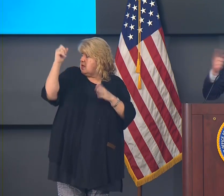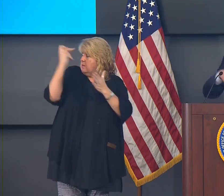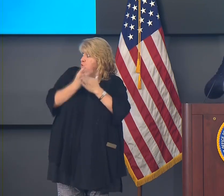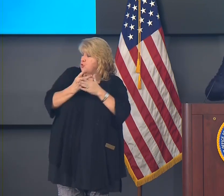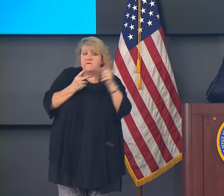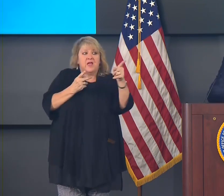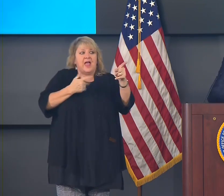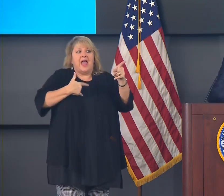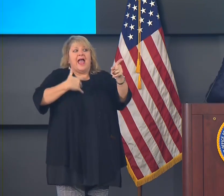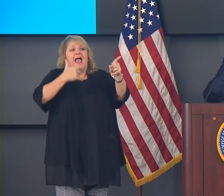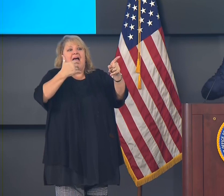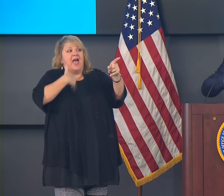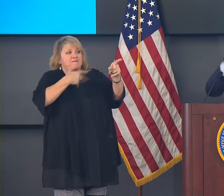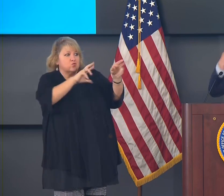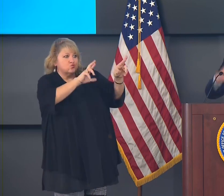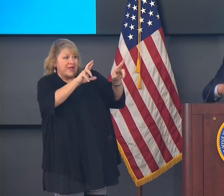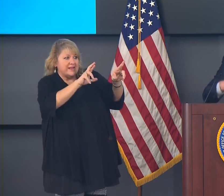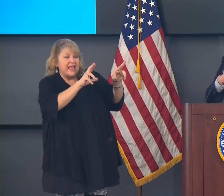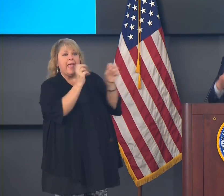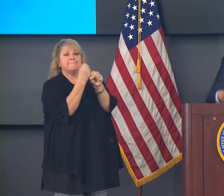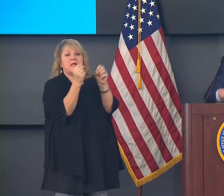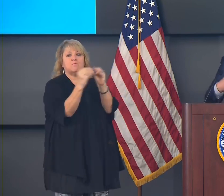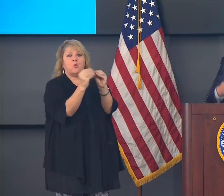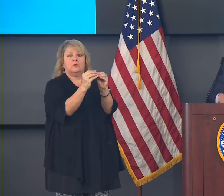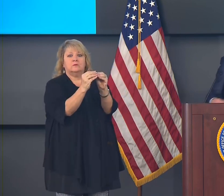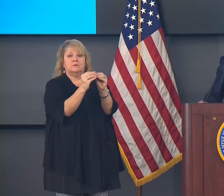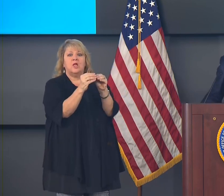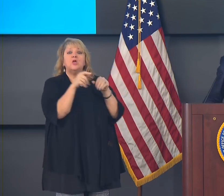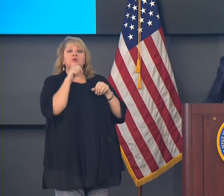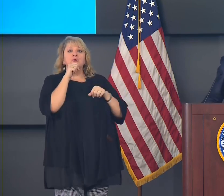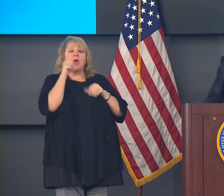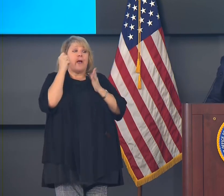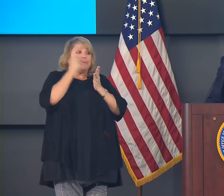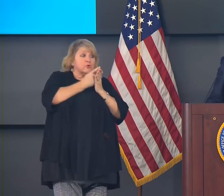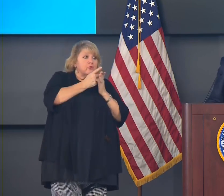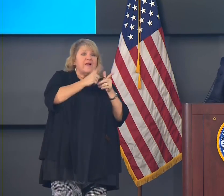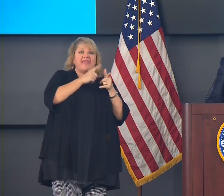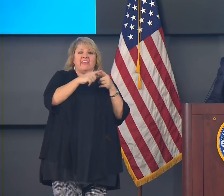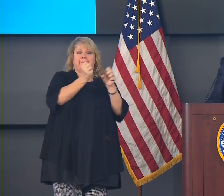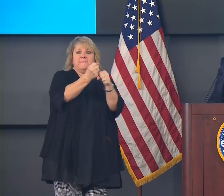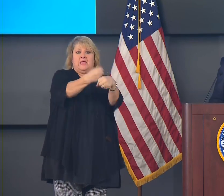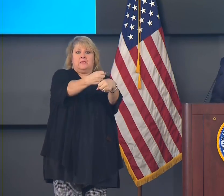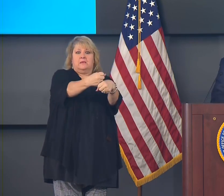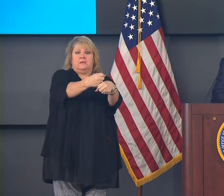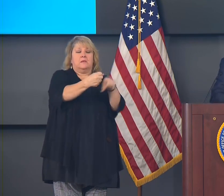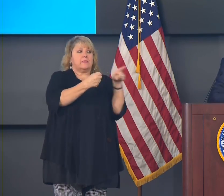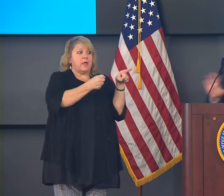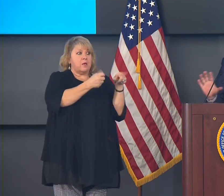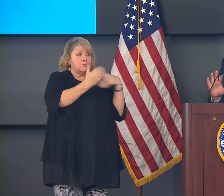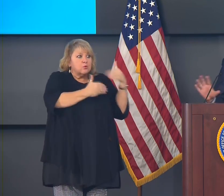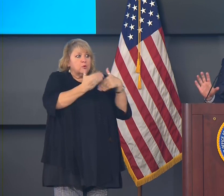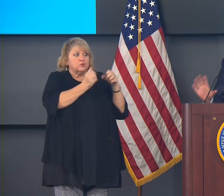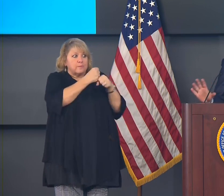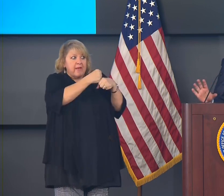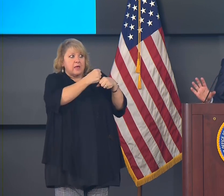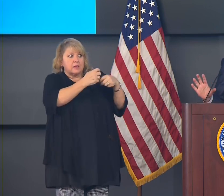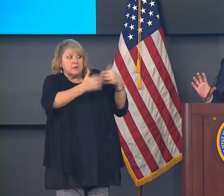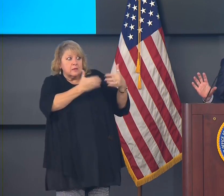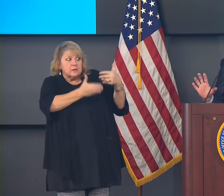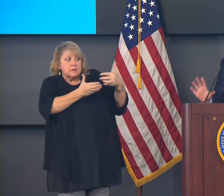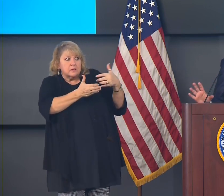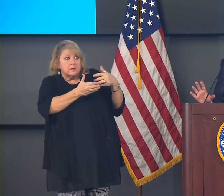distribute and more being manufactured and you're not having to start that manufacturing process from the beginning. So I really want